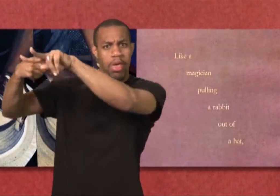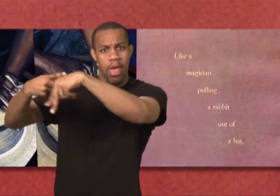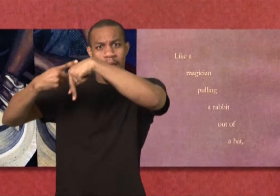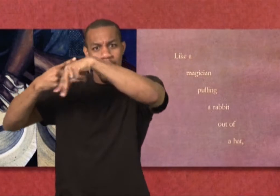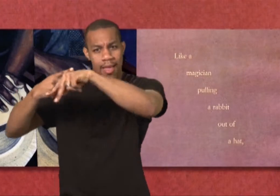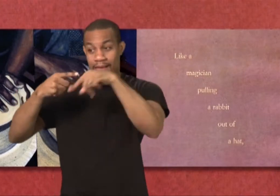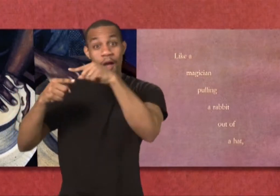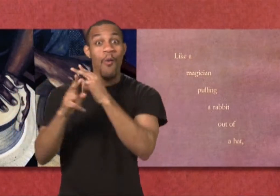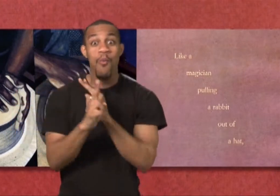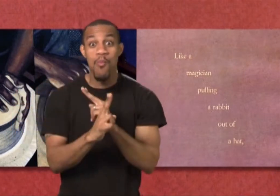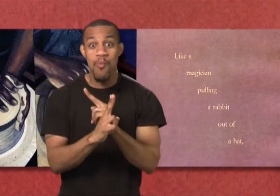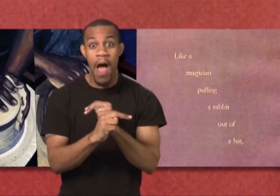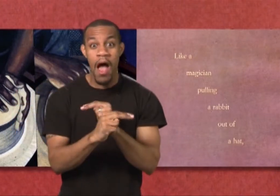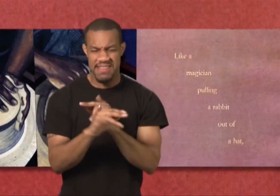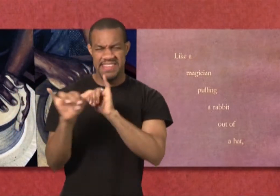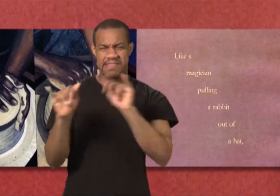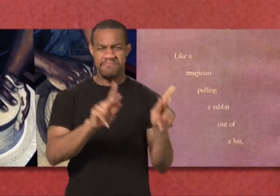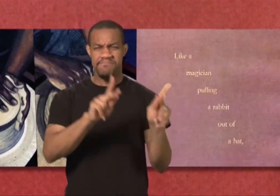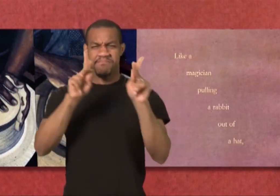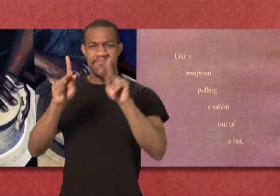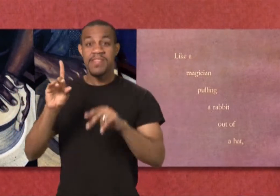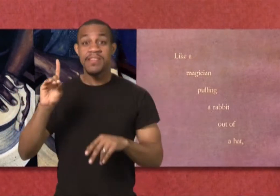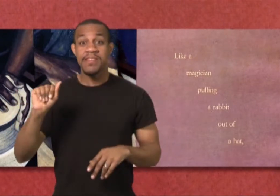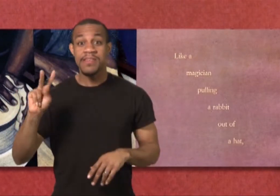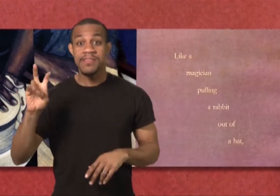Like a magician, pulling a rabbit dab it out of a hat.